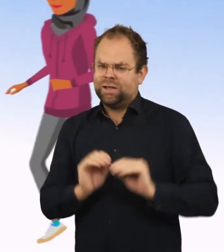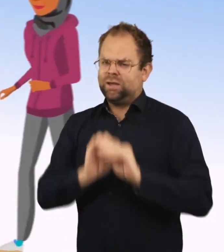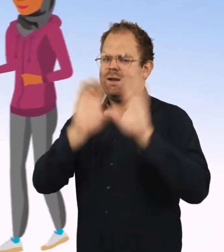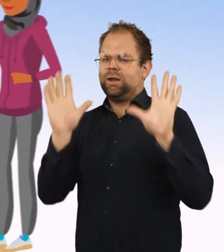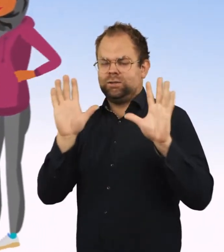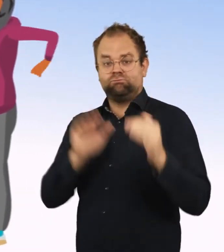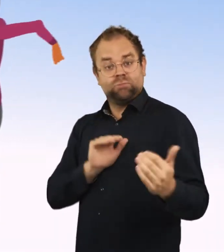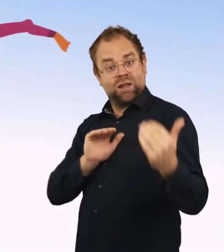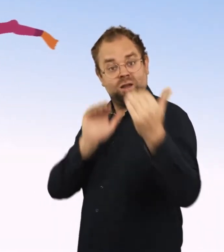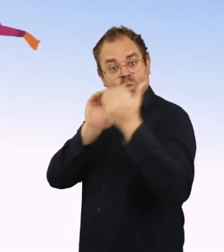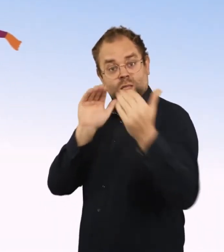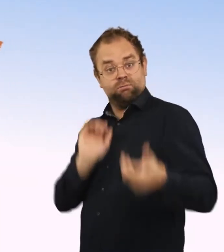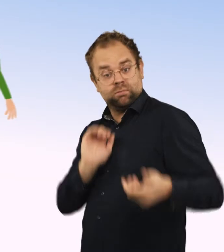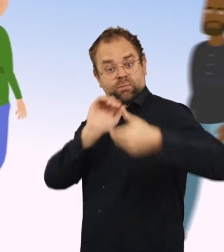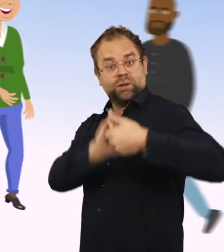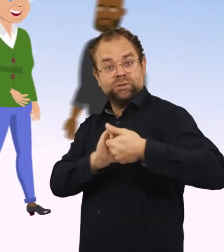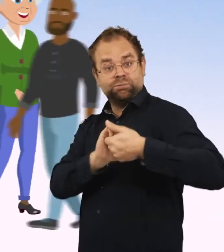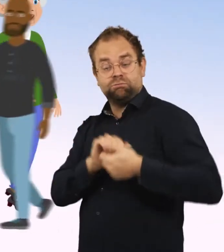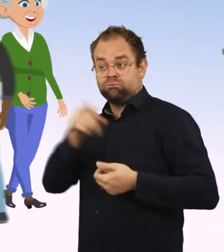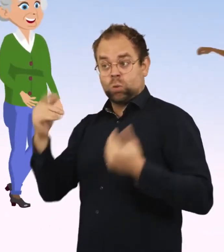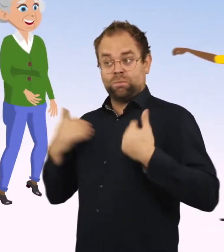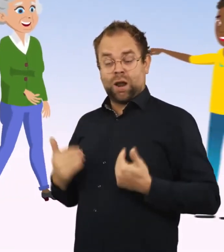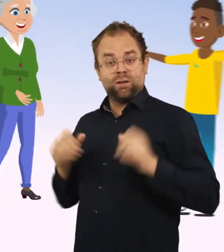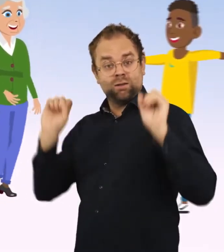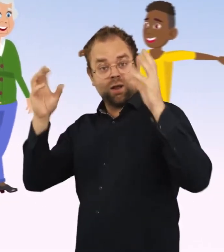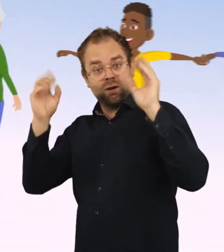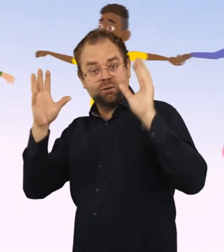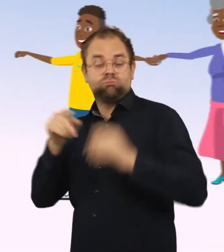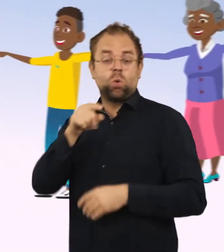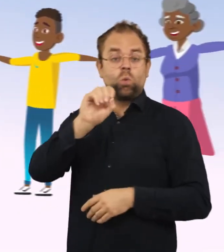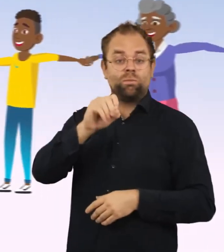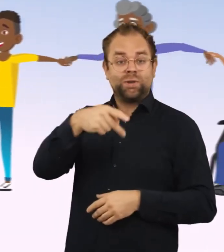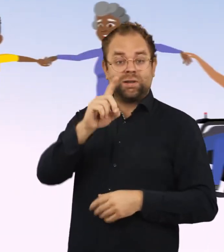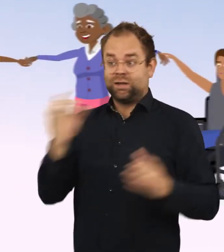an equal partnership between humanitarian stakeholders and OPDs